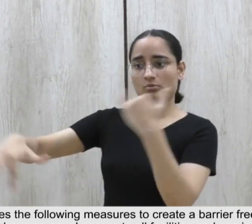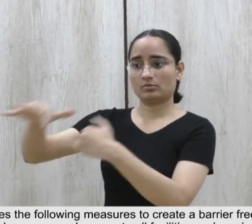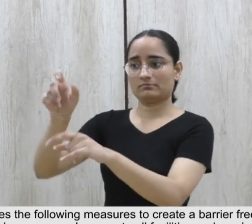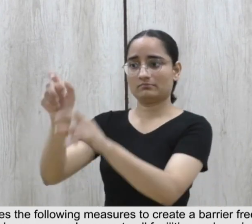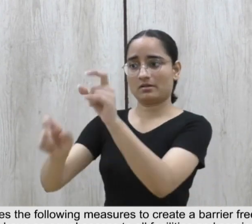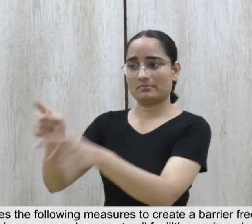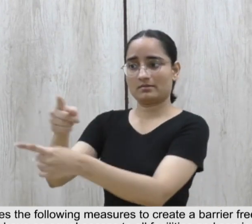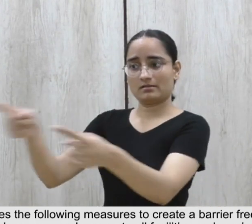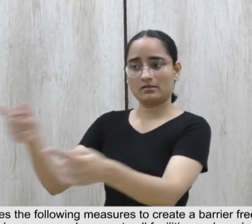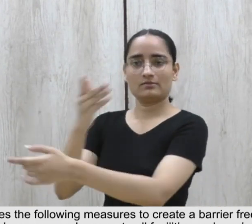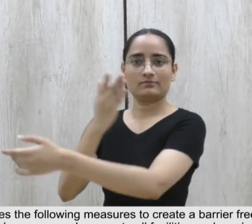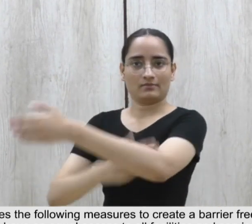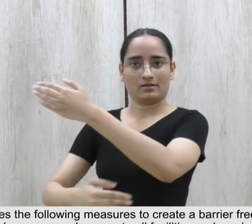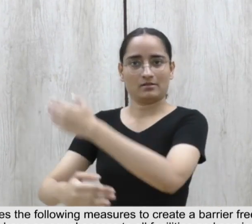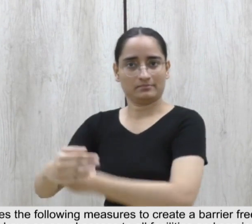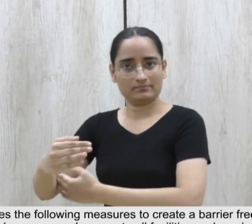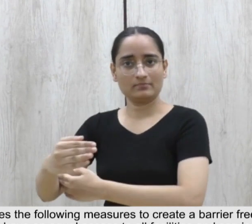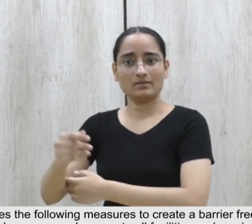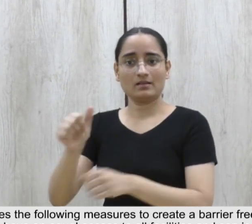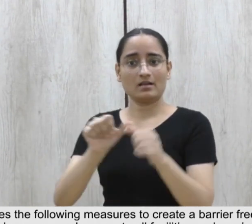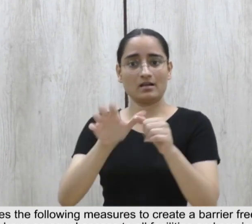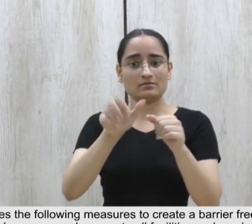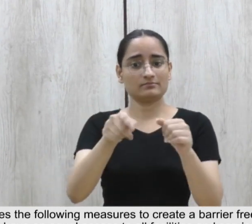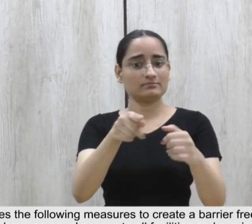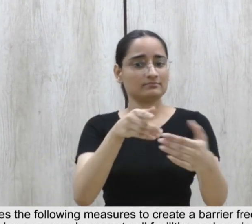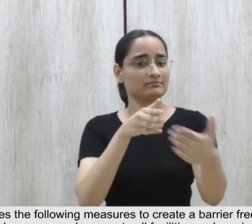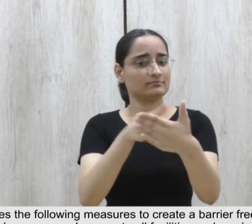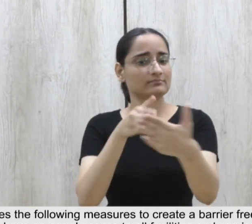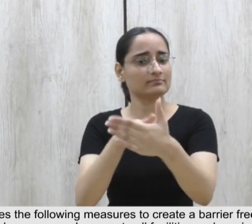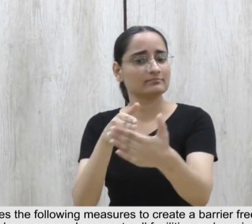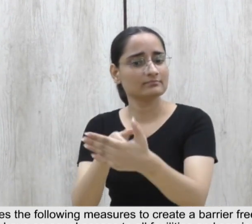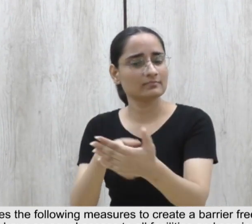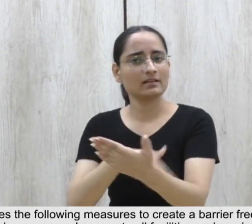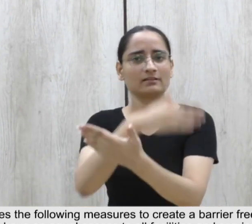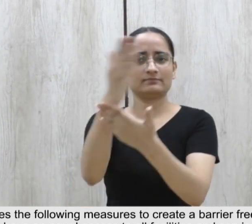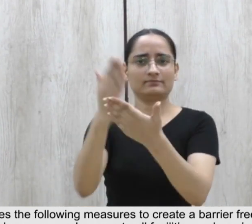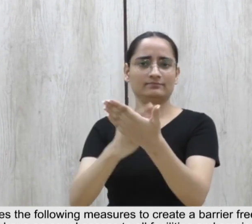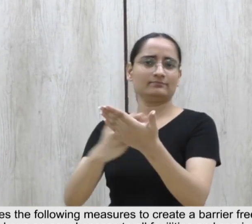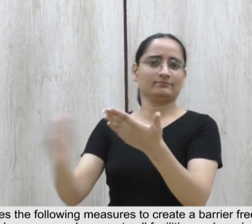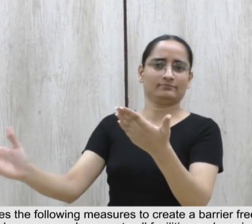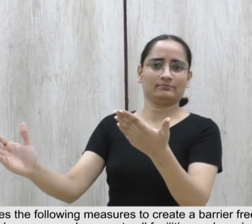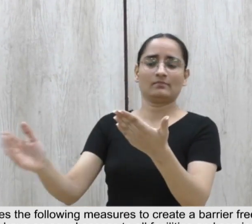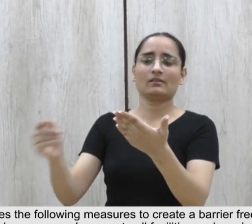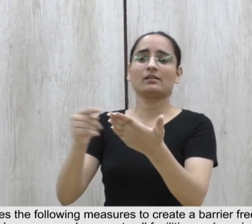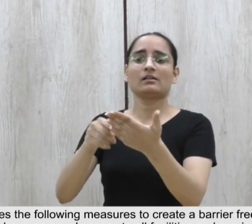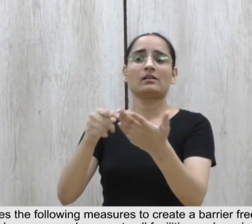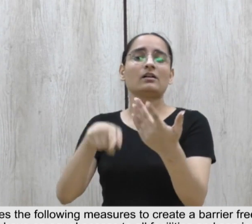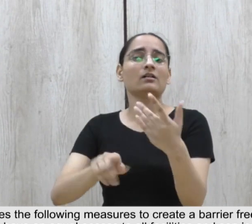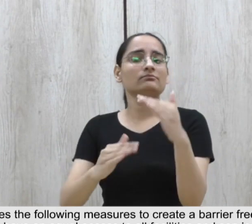environment for PWTs, enabling them to have an equal access to all facilities